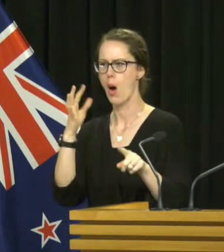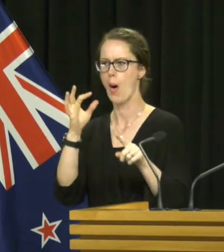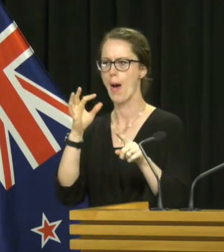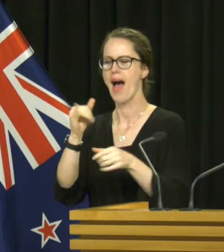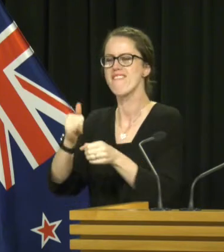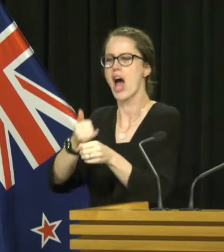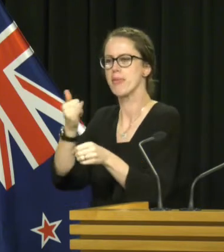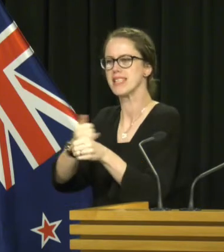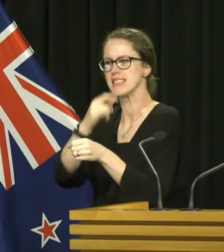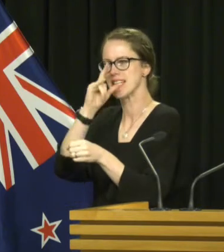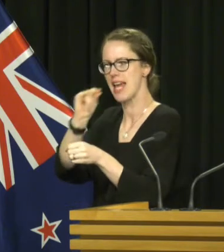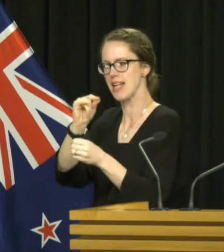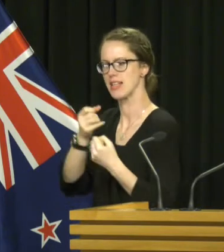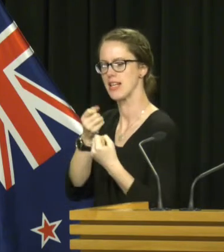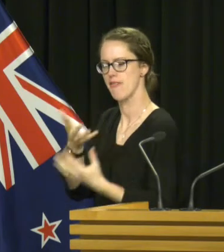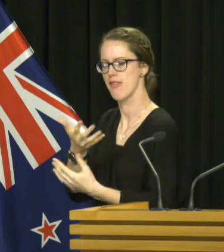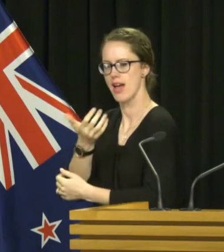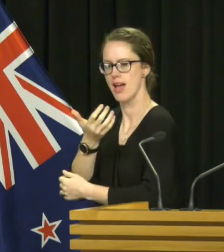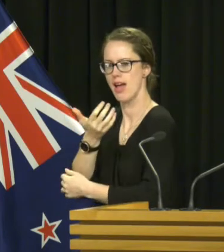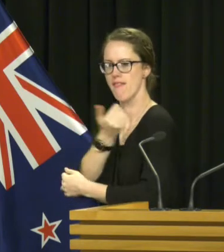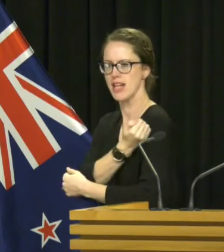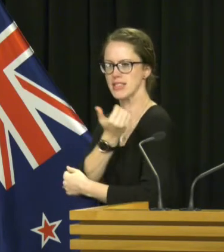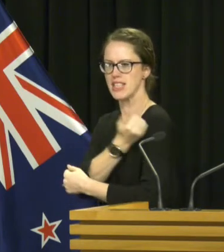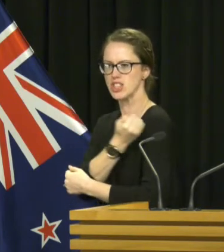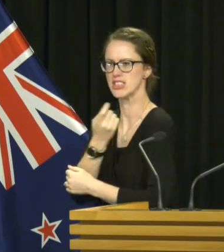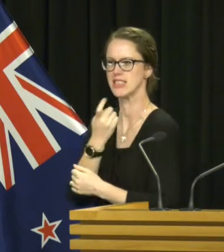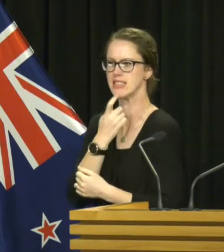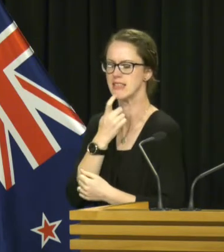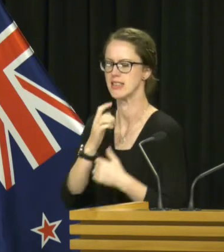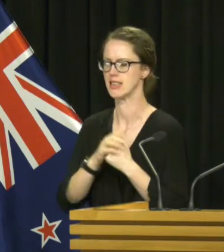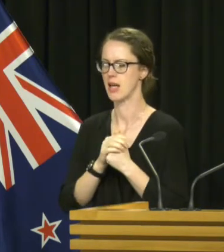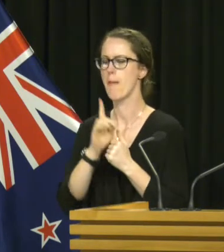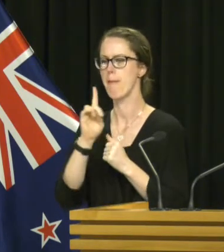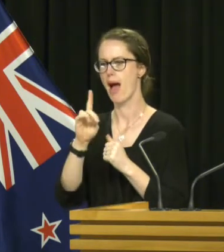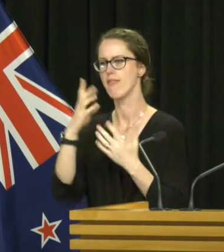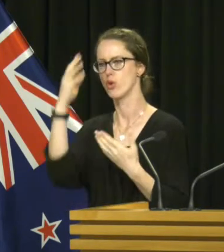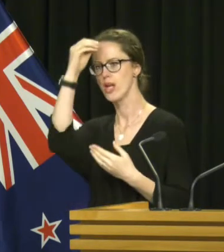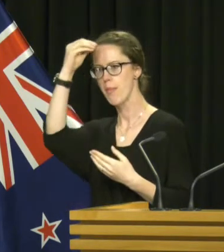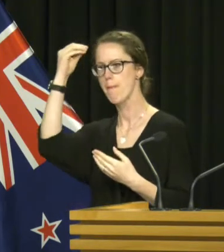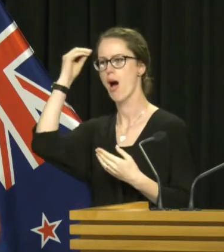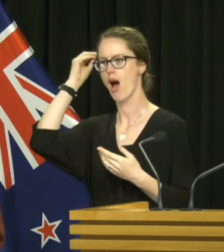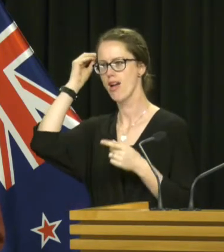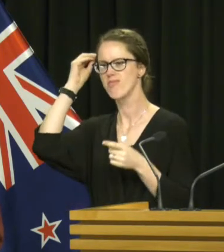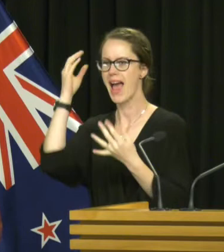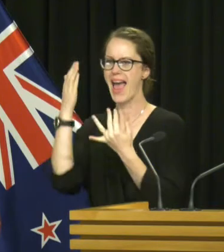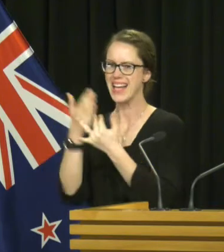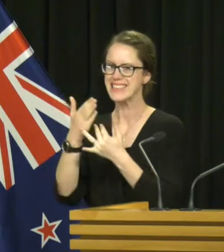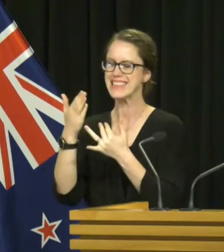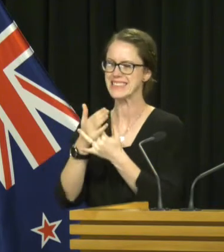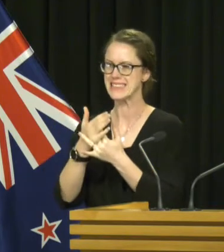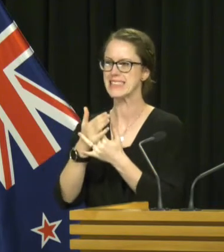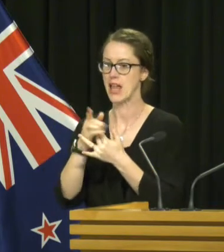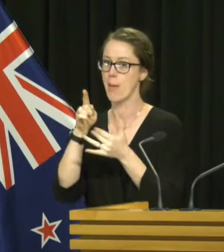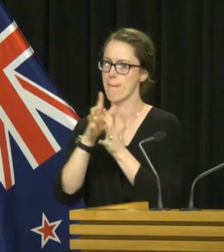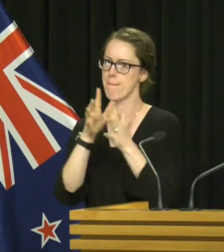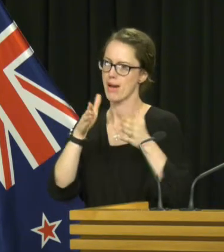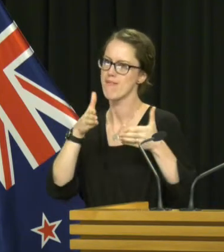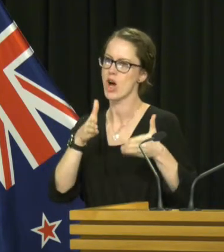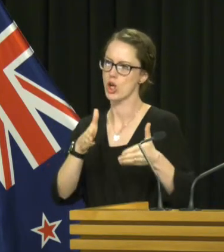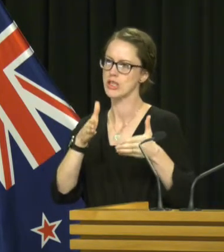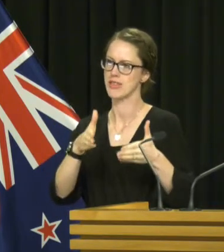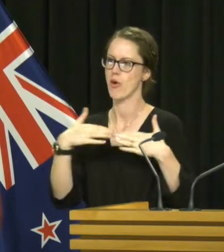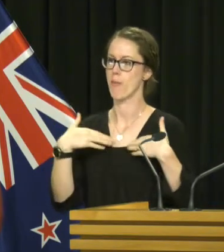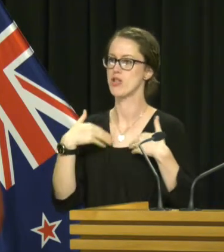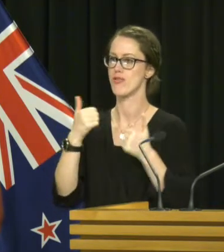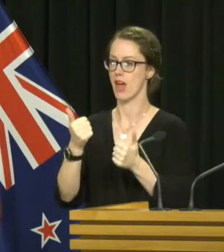pharmacists being able to administer measles vaccinations. But keeping in mind of course access has been a key focus for